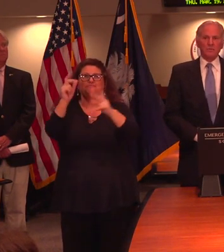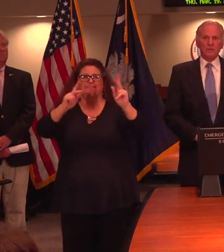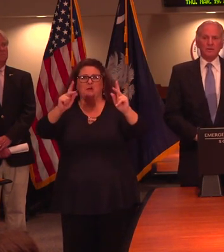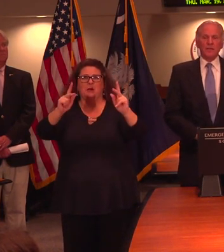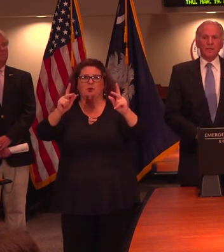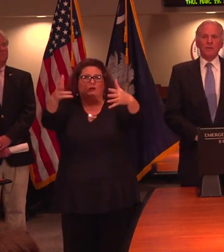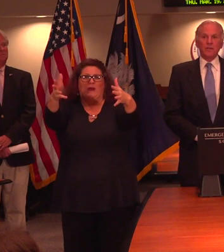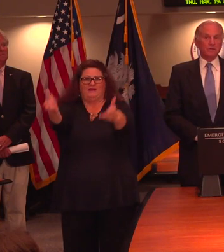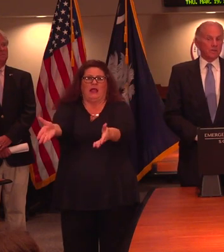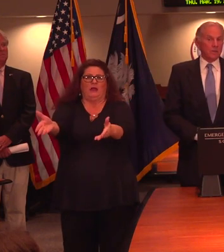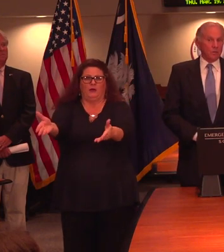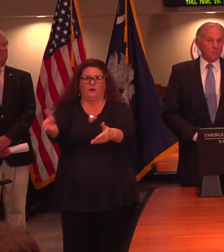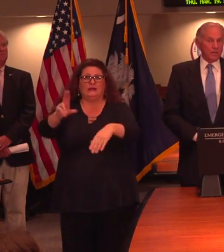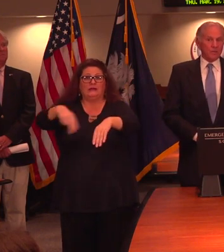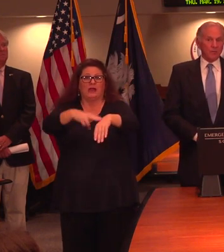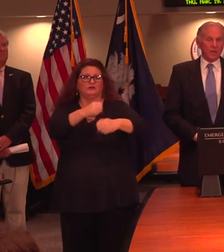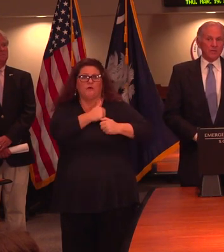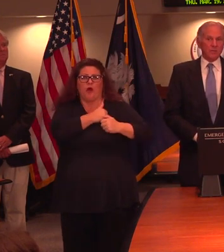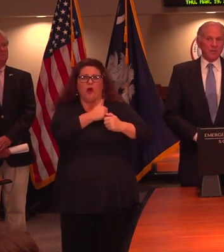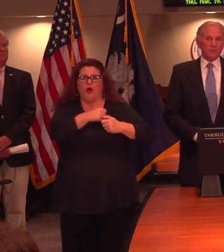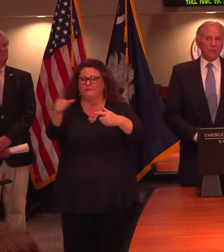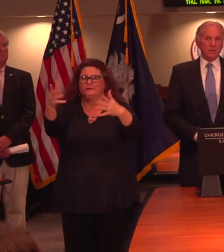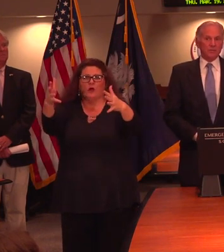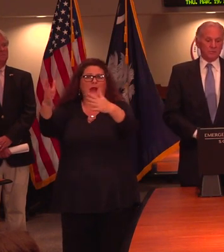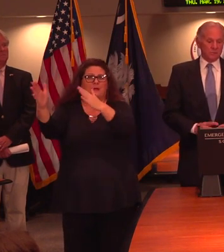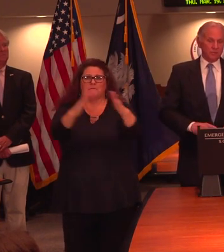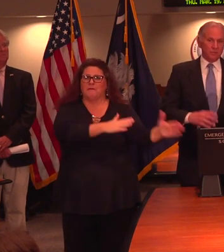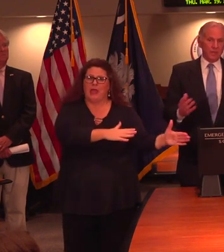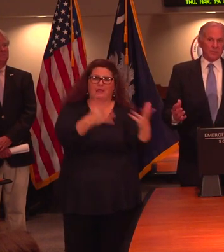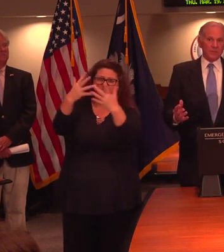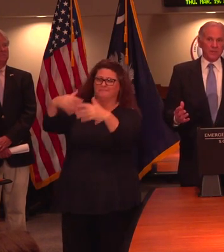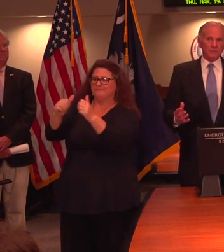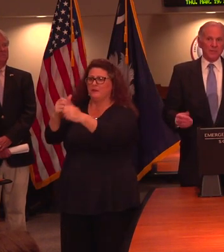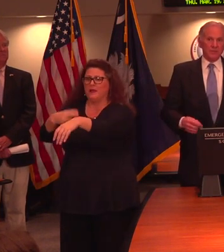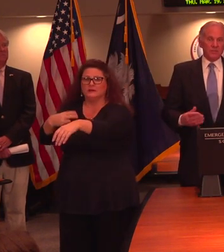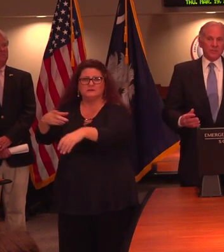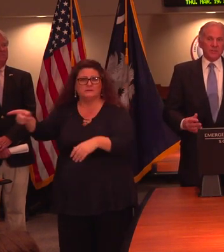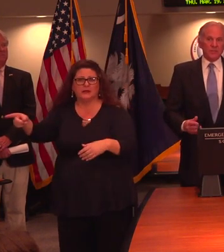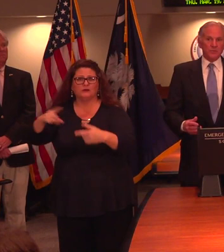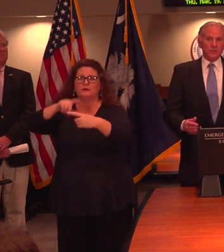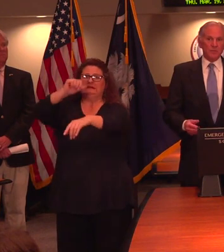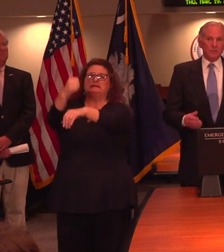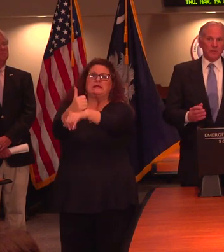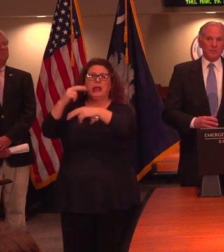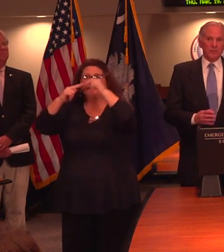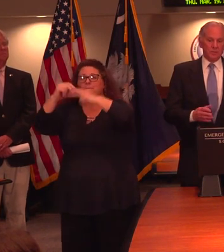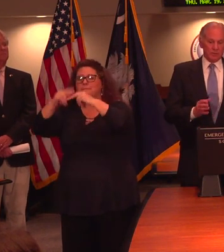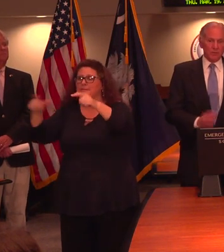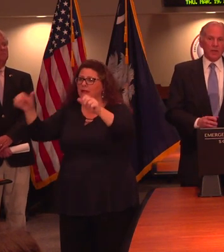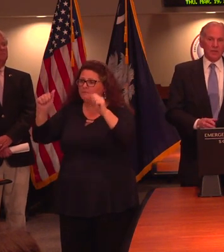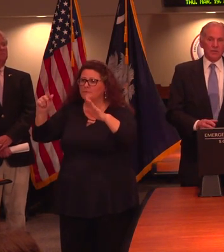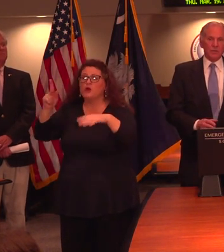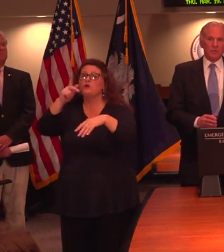Guard is entering into making plans with hospitals to perhaps set up facilities where people that